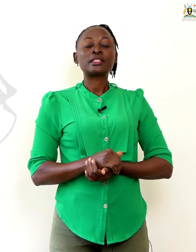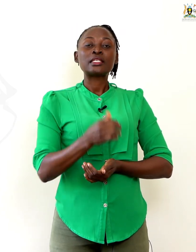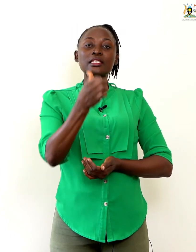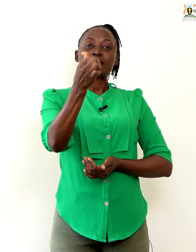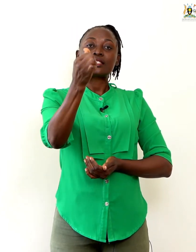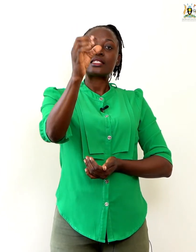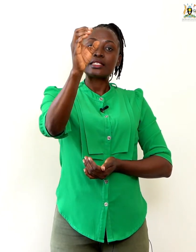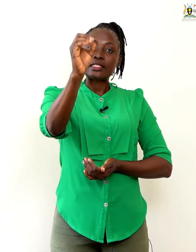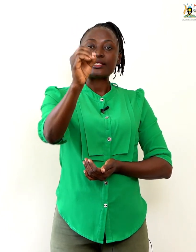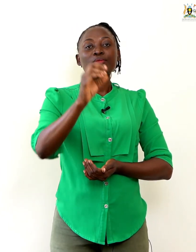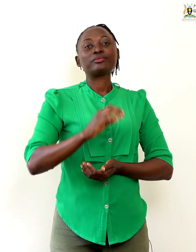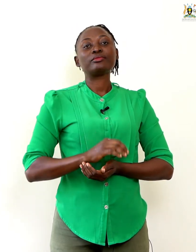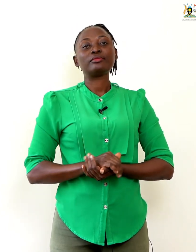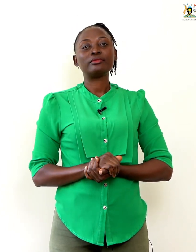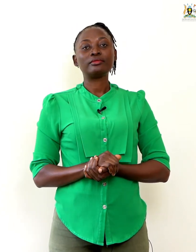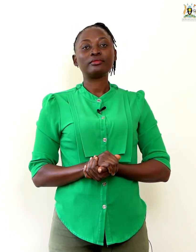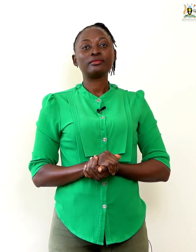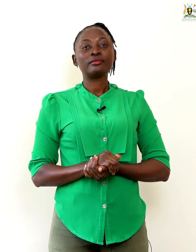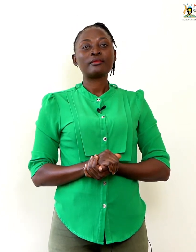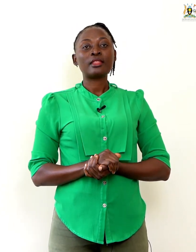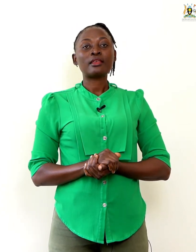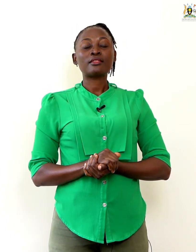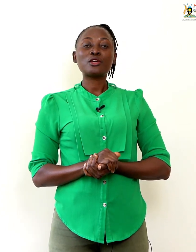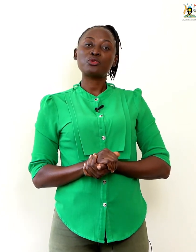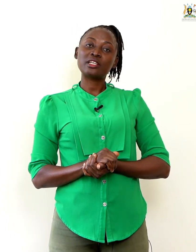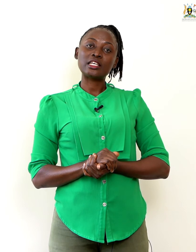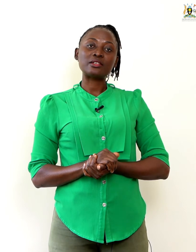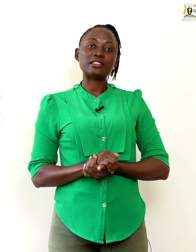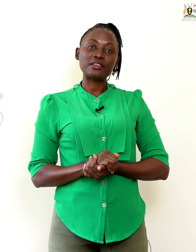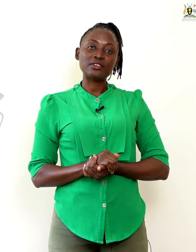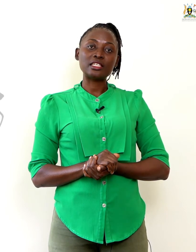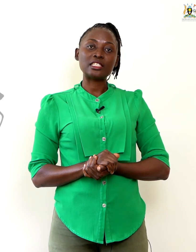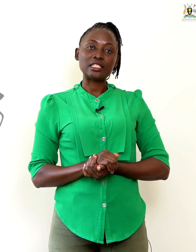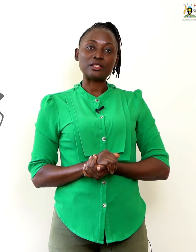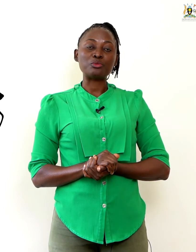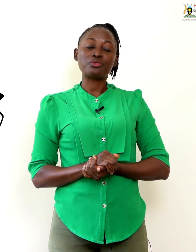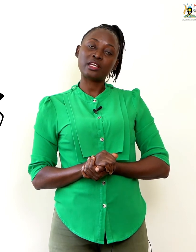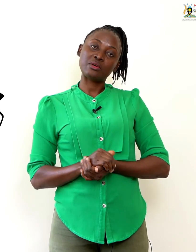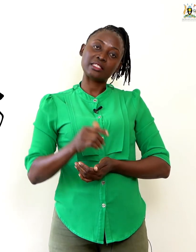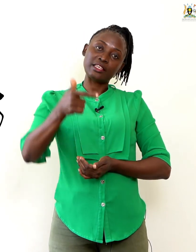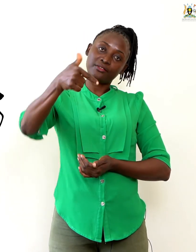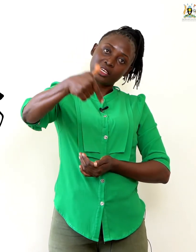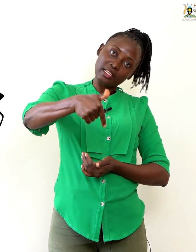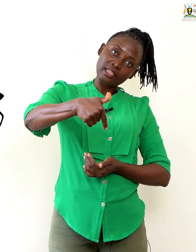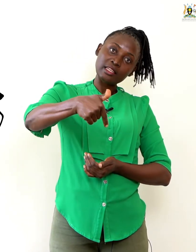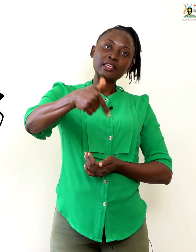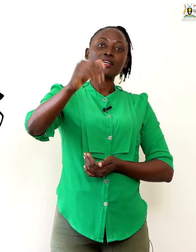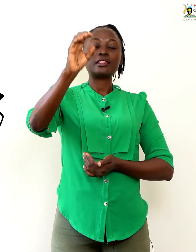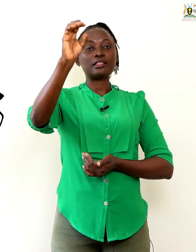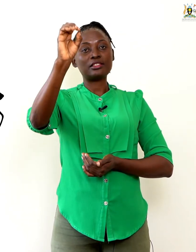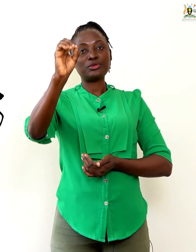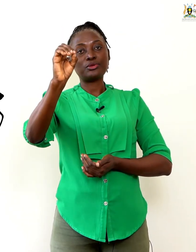60. Then we get our 70. bring our 7 and the 0,